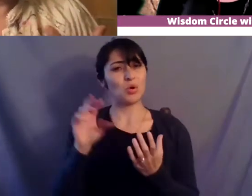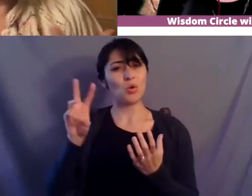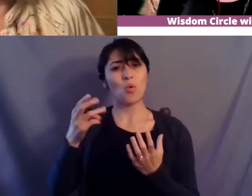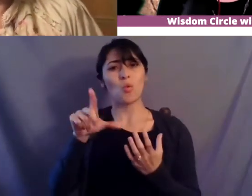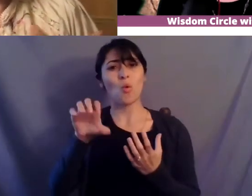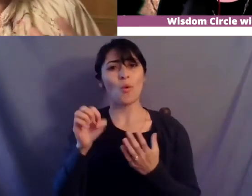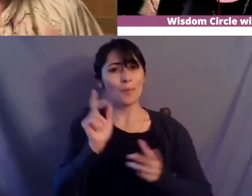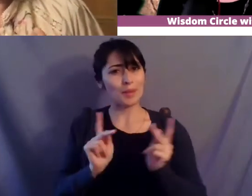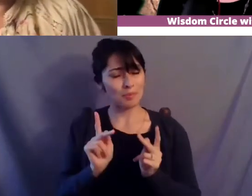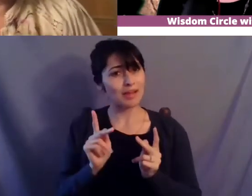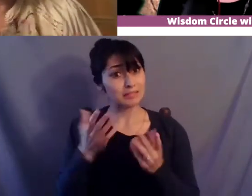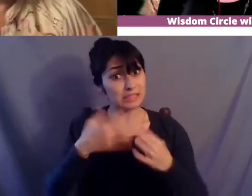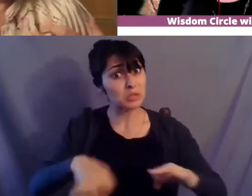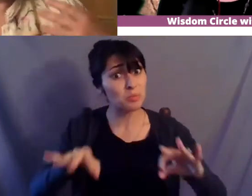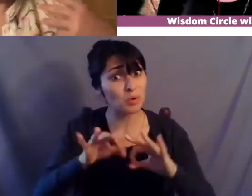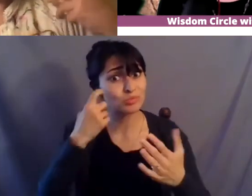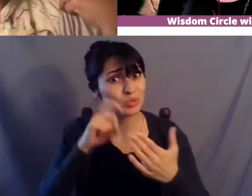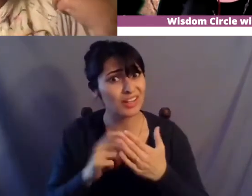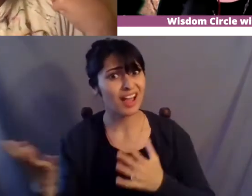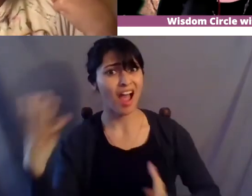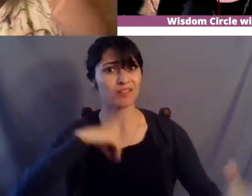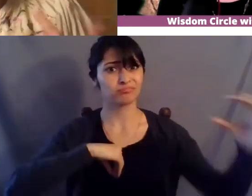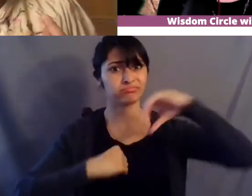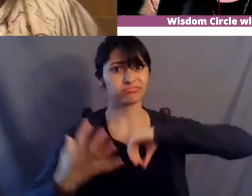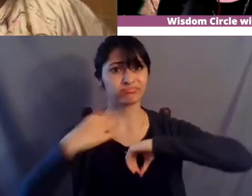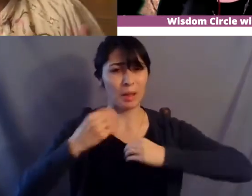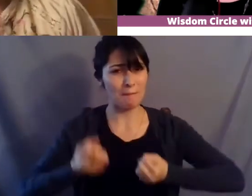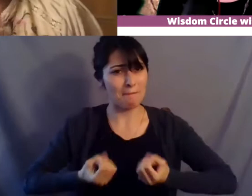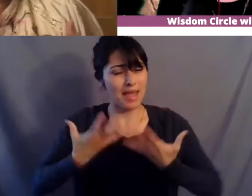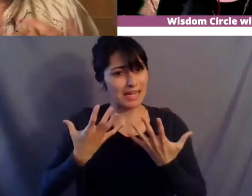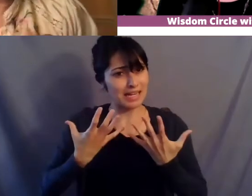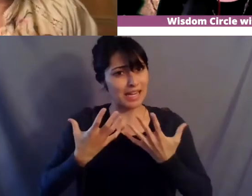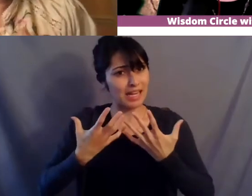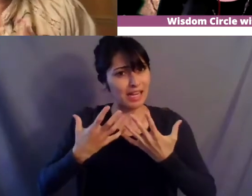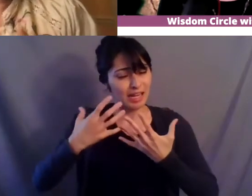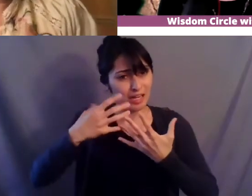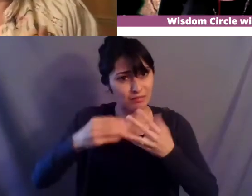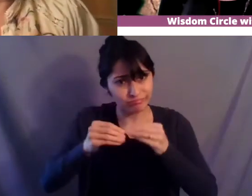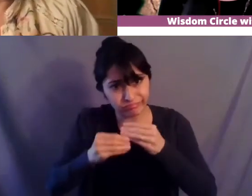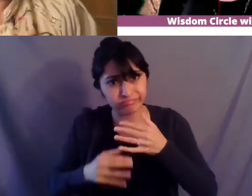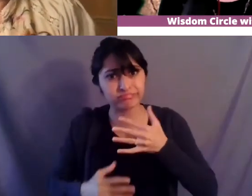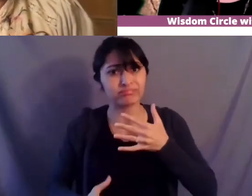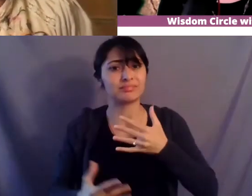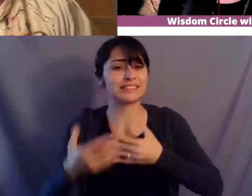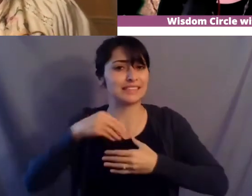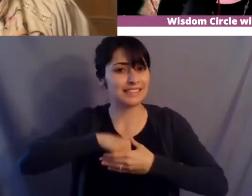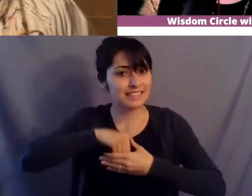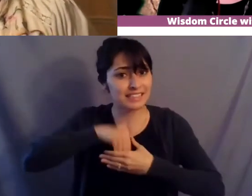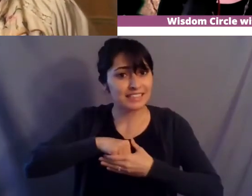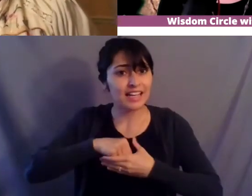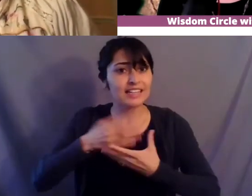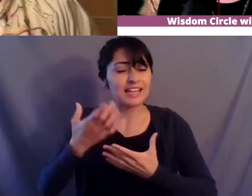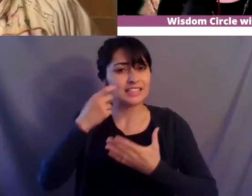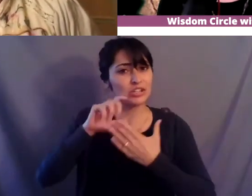important thing for us to understand that with all of the the threads that we carry with all of the energies and ancestors